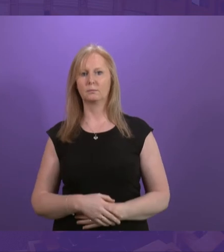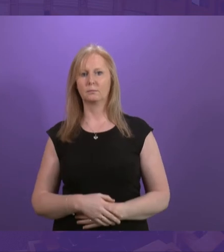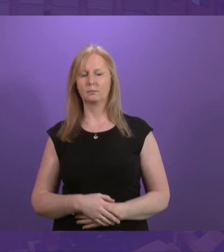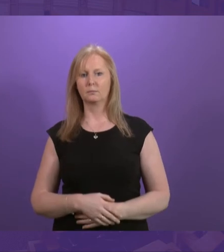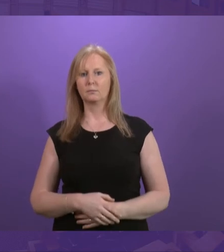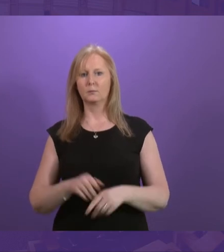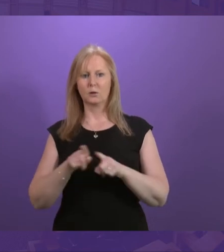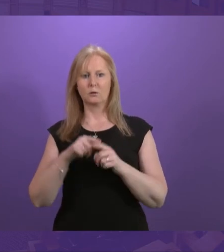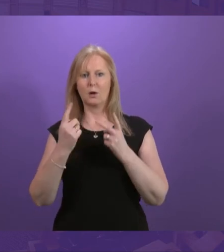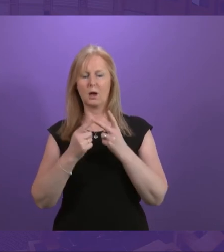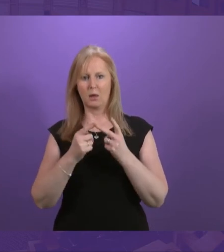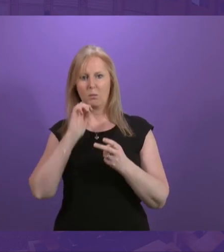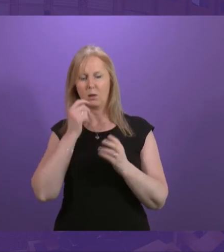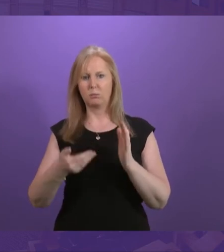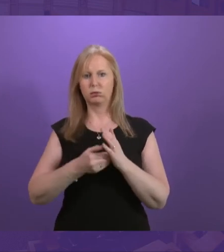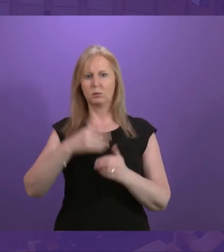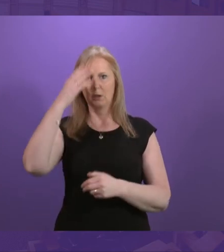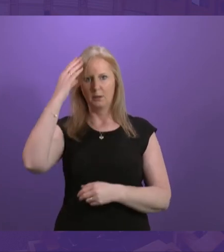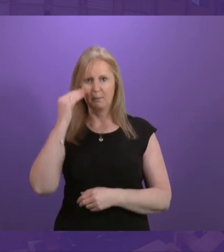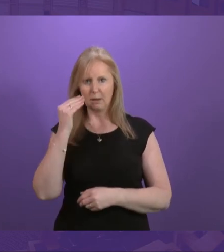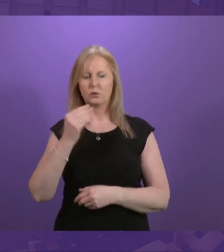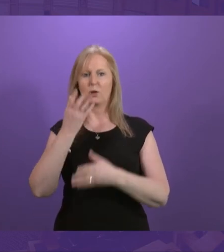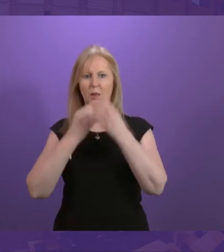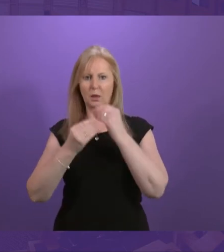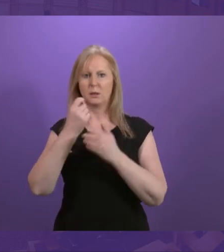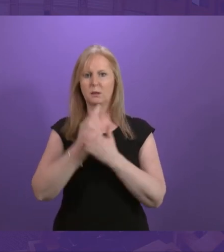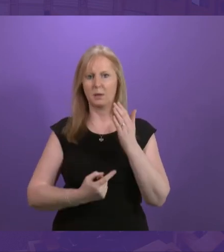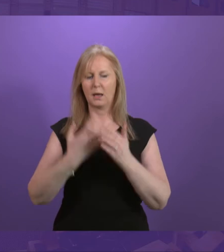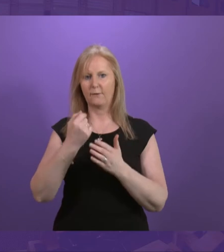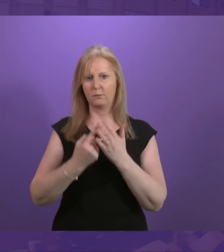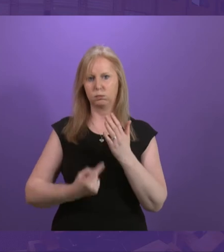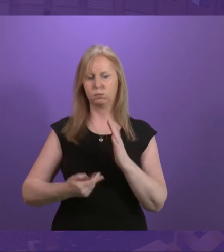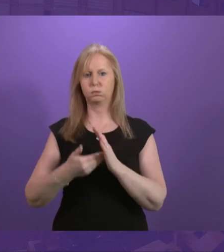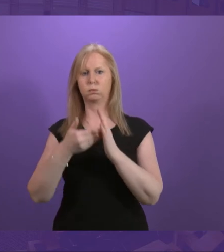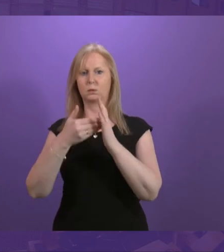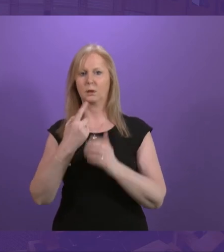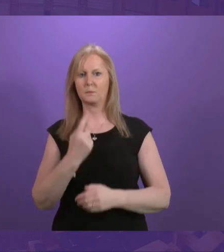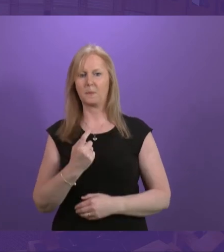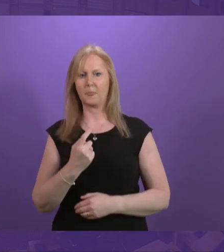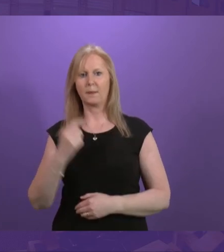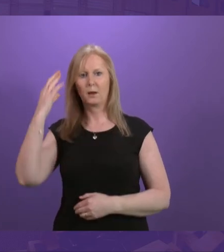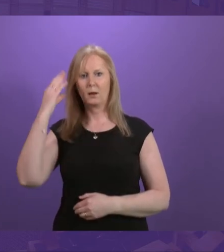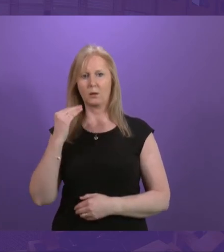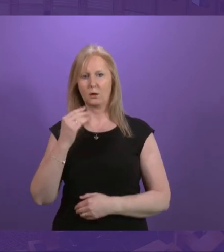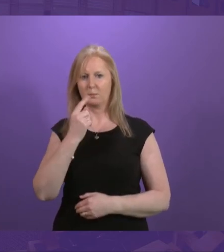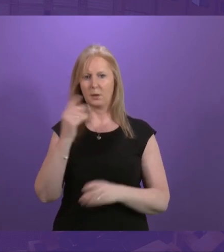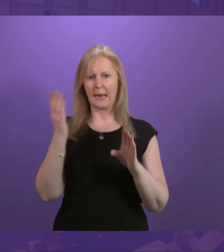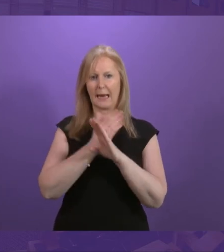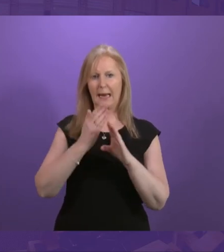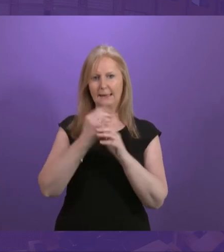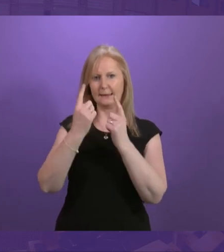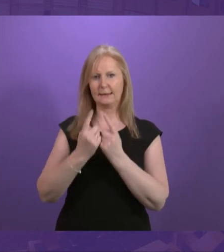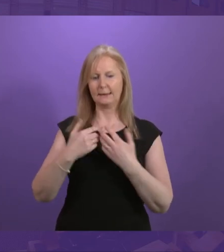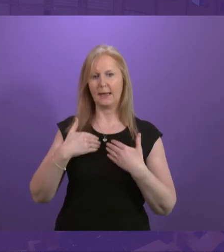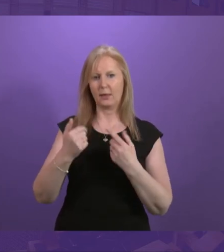primary conditions such as dementia, autism or learning disabilities and their hearing loss may be a hidden condition which exasperates